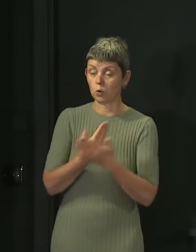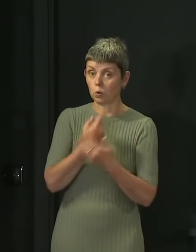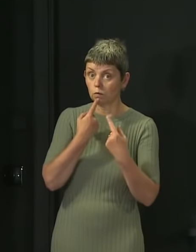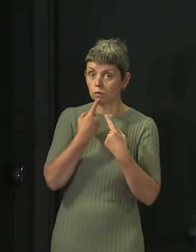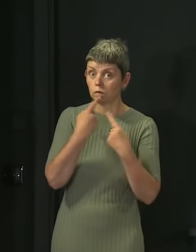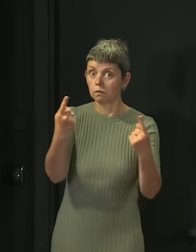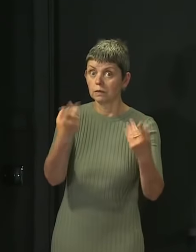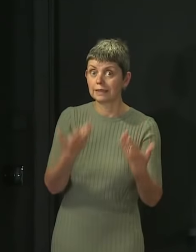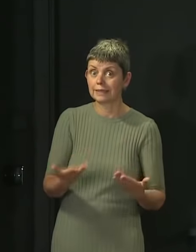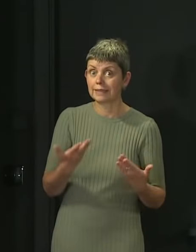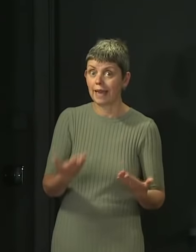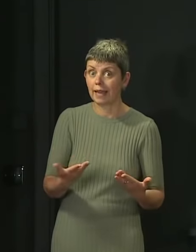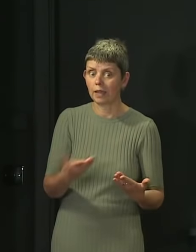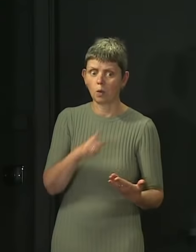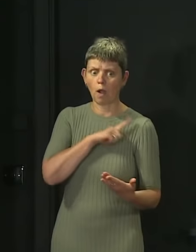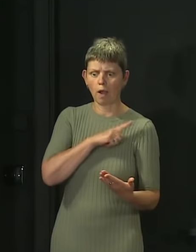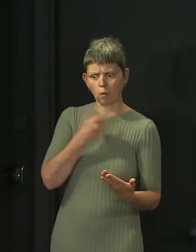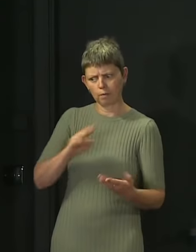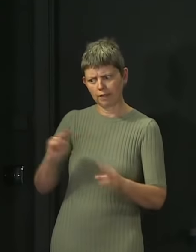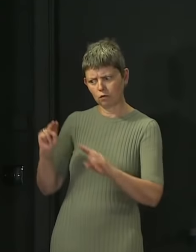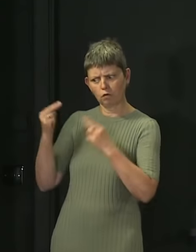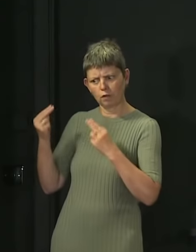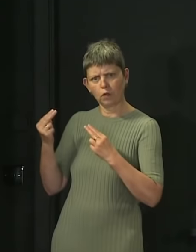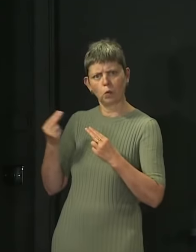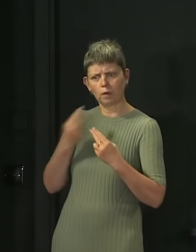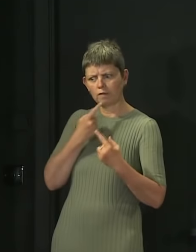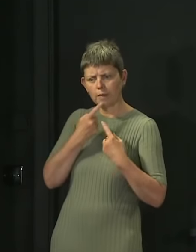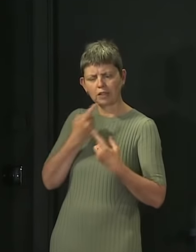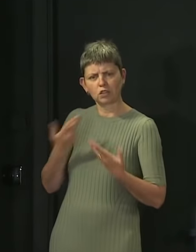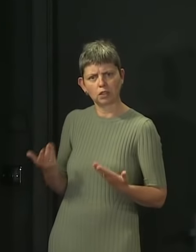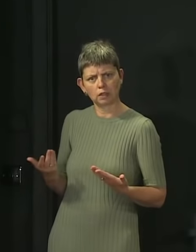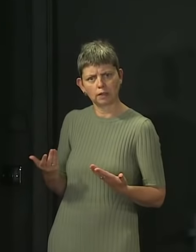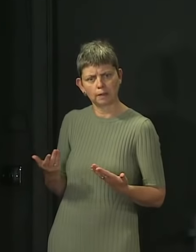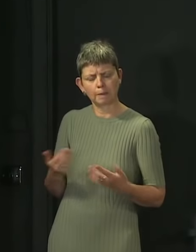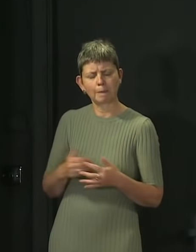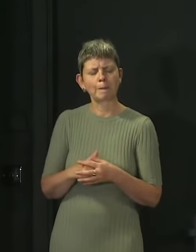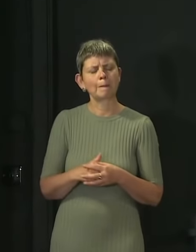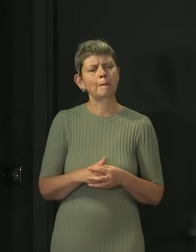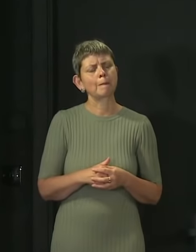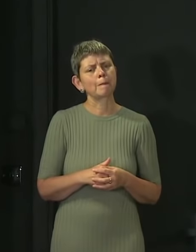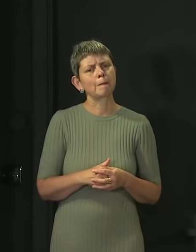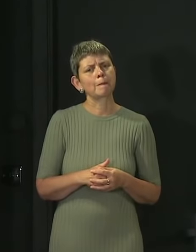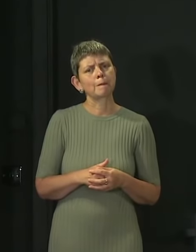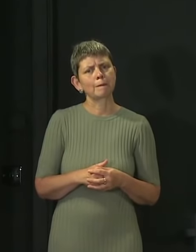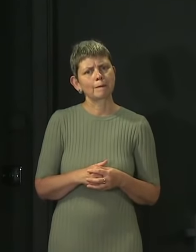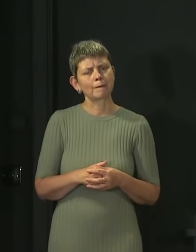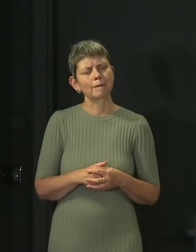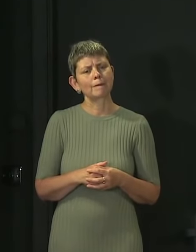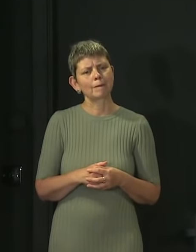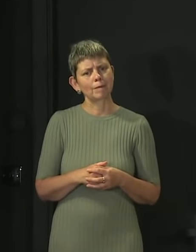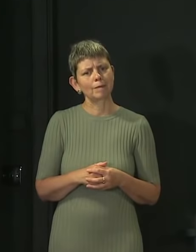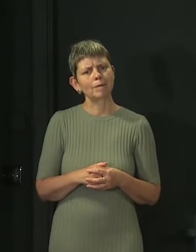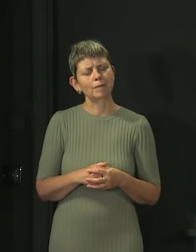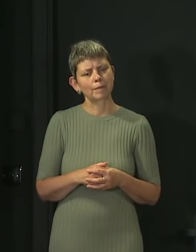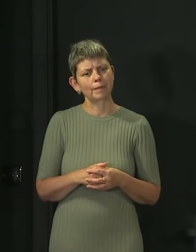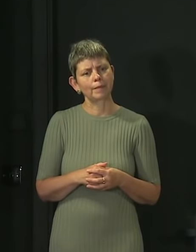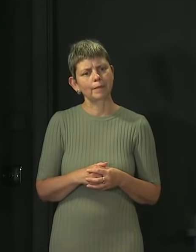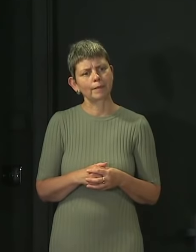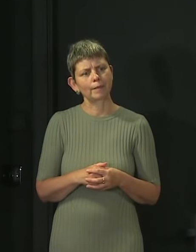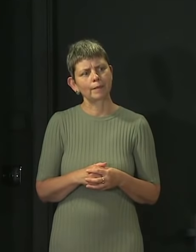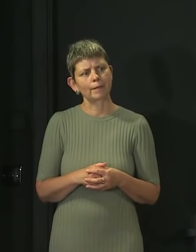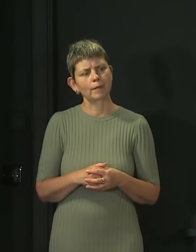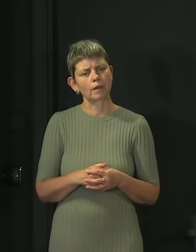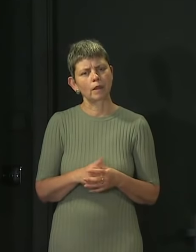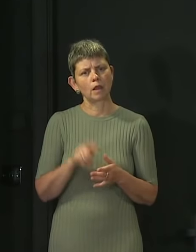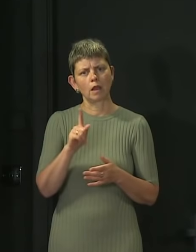taking forward further in closed spaces where we're going to make it mandatory. On the first part of your question, I always give you 10